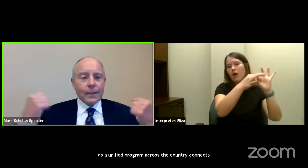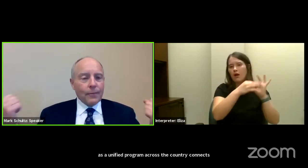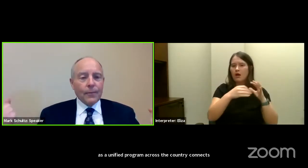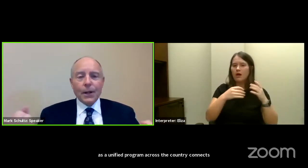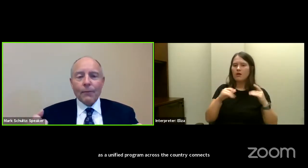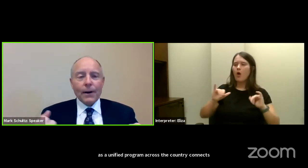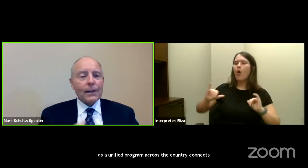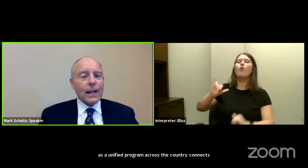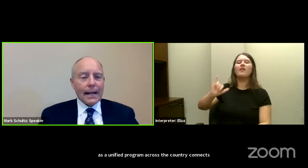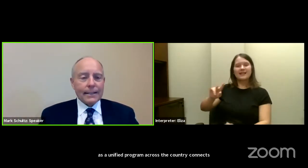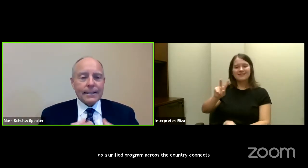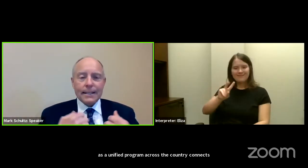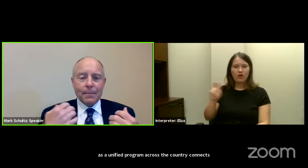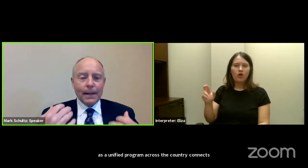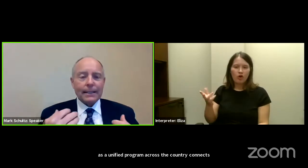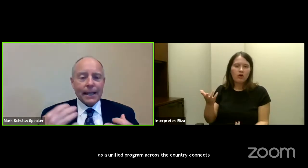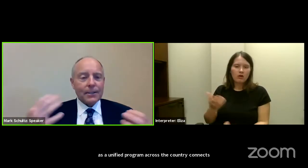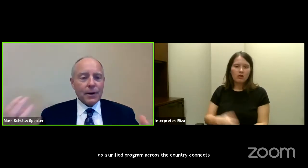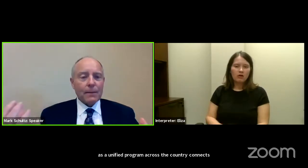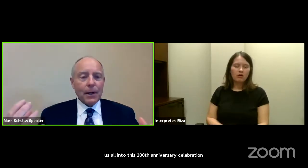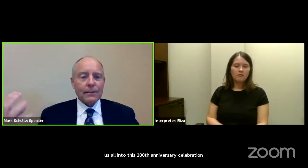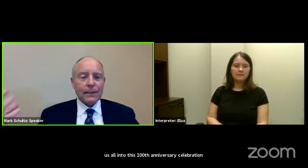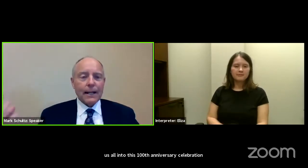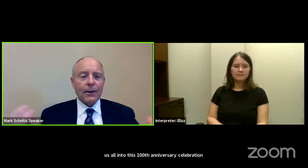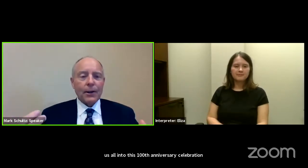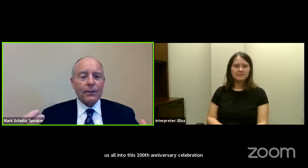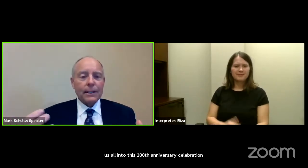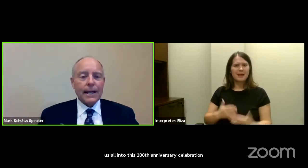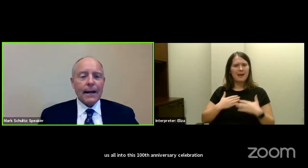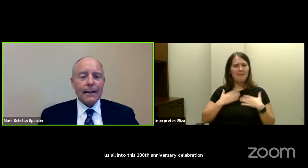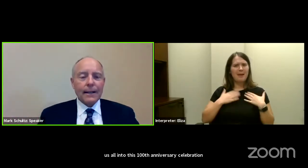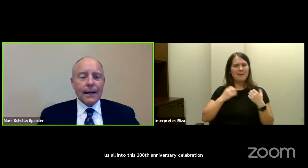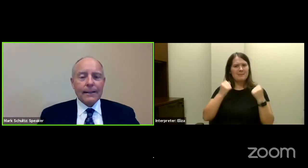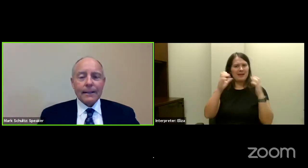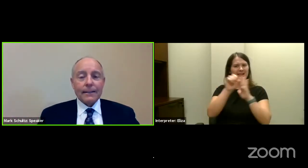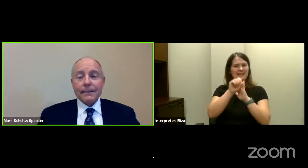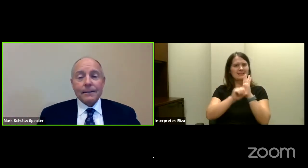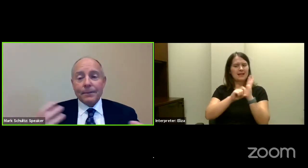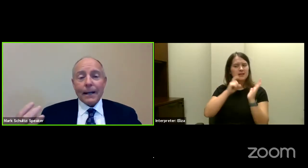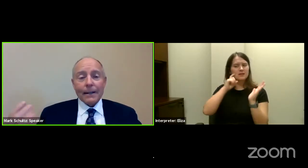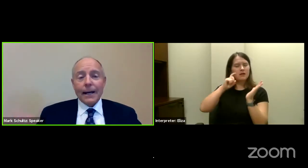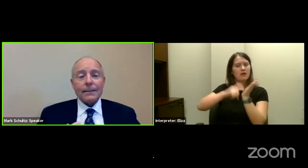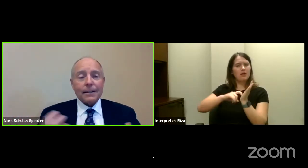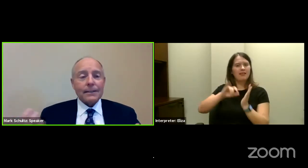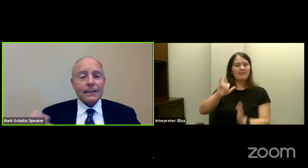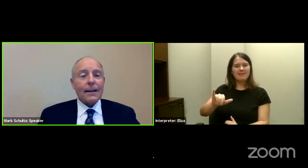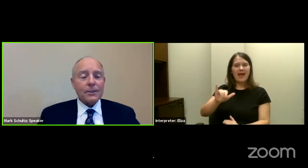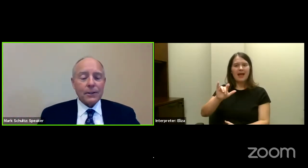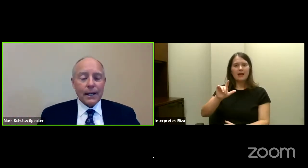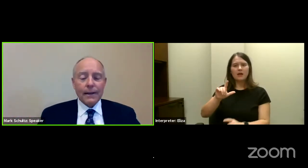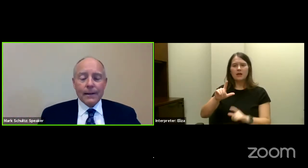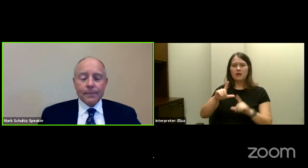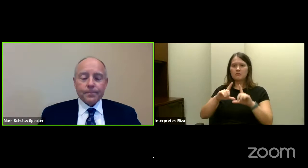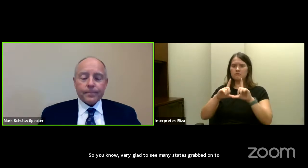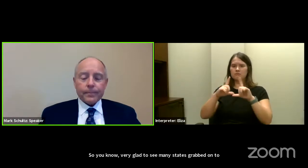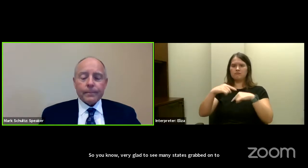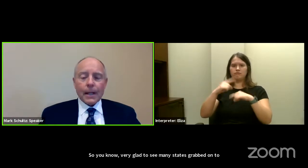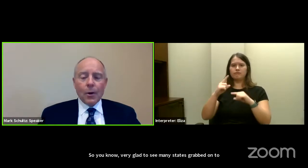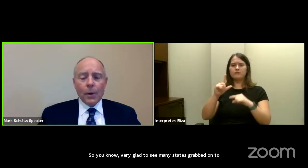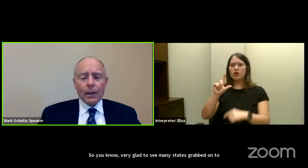So, you know, very glad to see that many states grabbed onto that and are using that, and that connects us nationally.